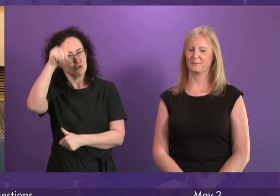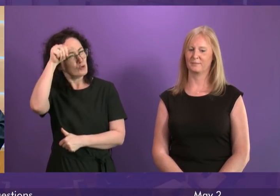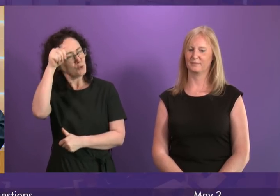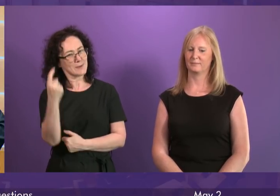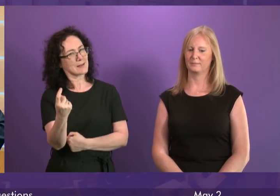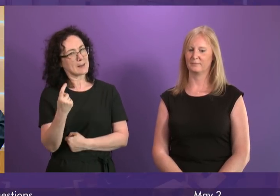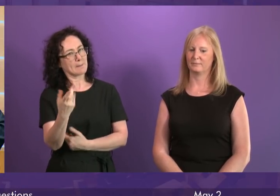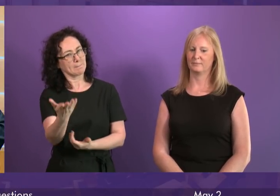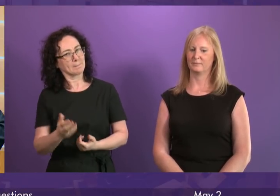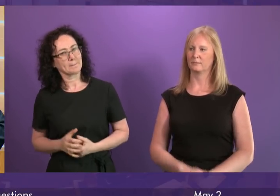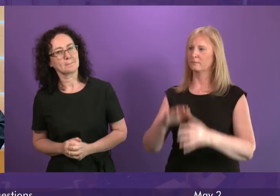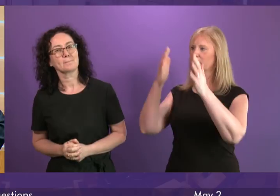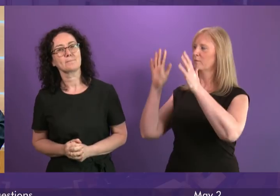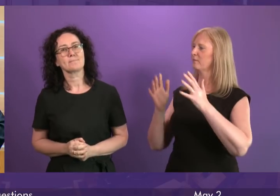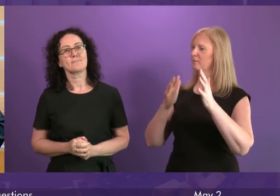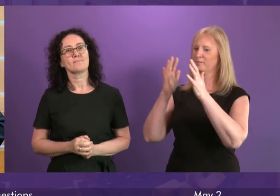wall.